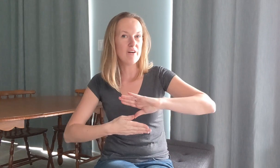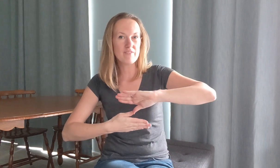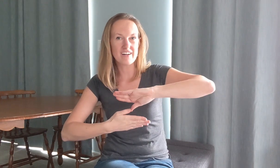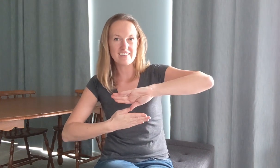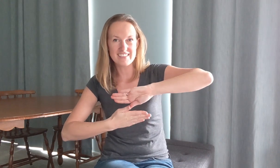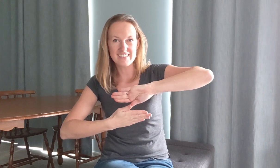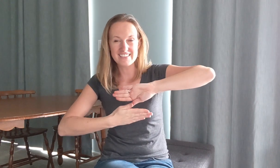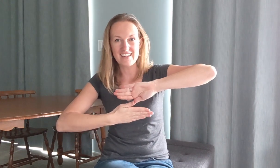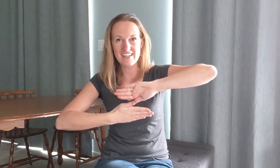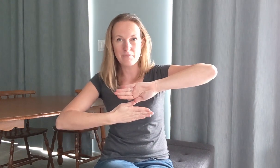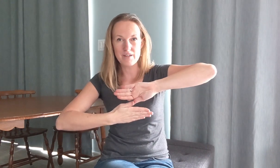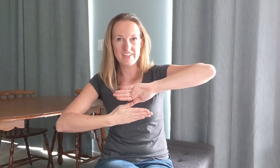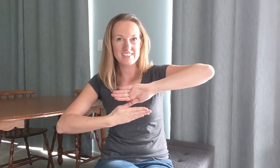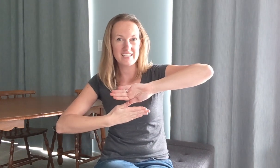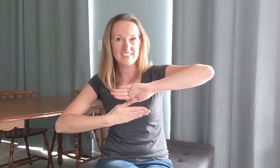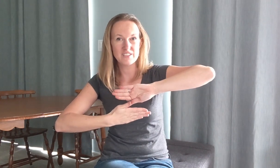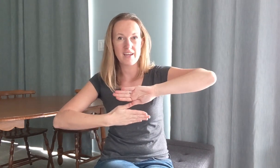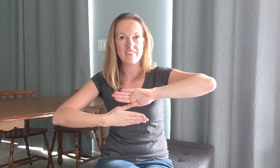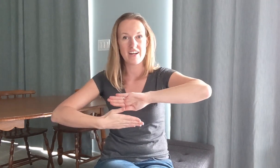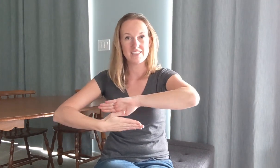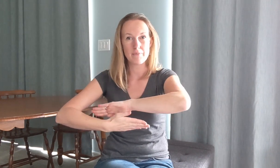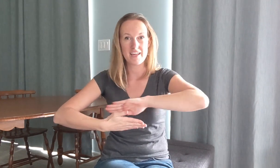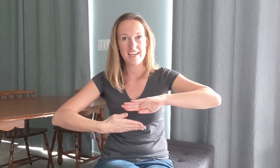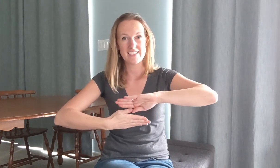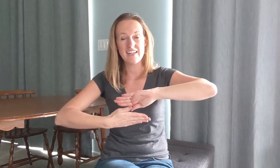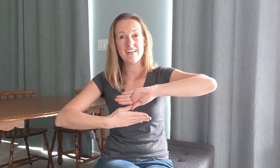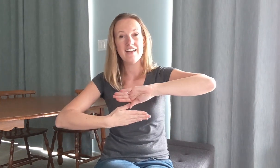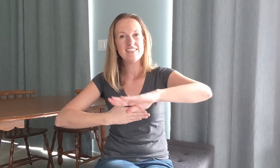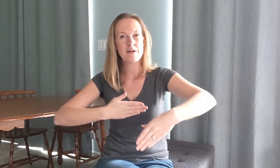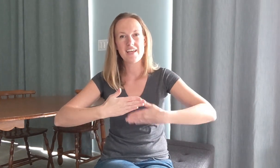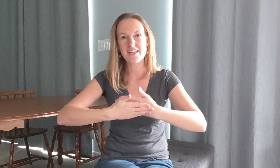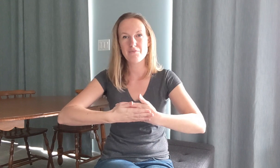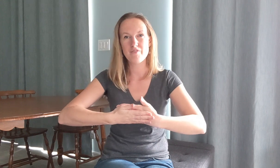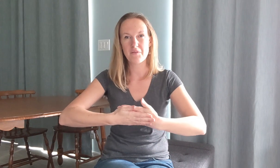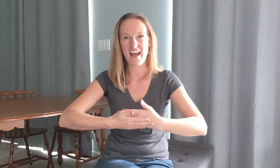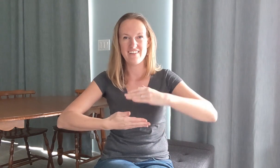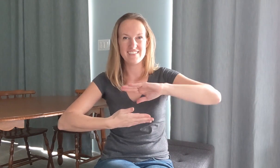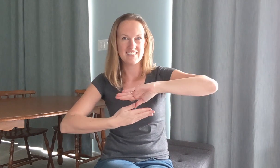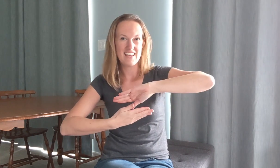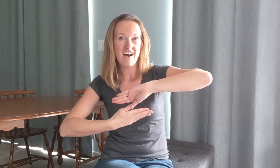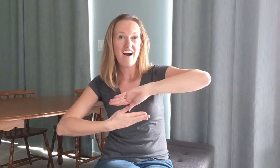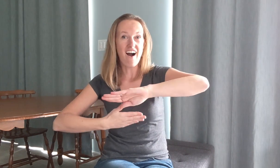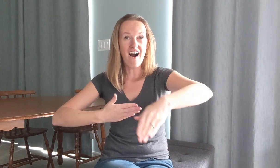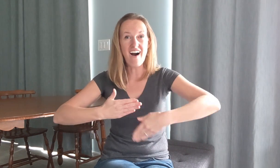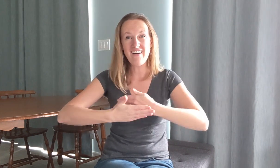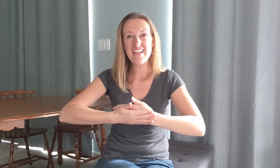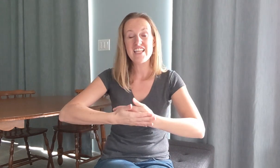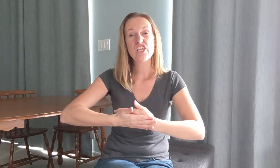we've already learned in this song and previously so we have our non-dominant hand here dominant hand moving around all the